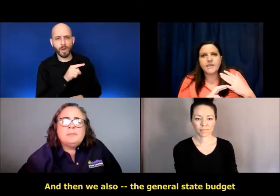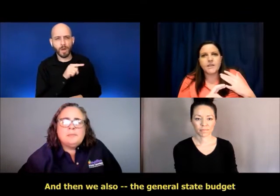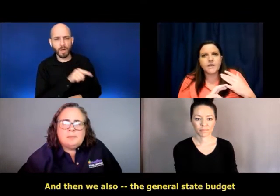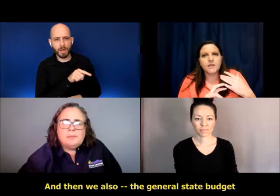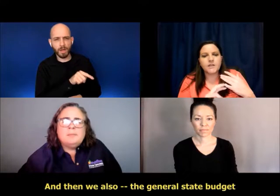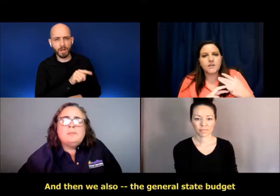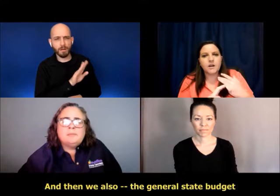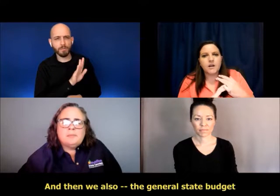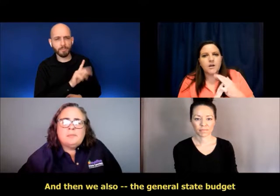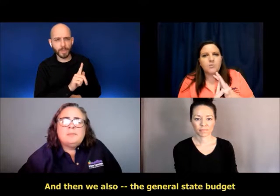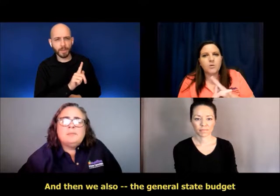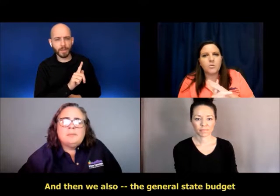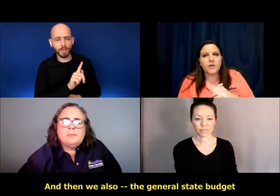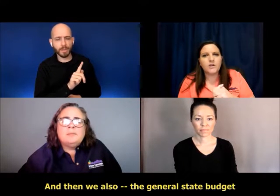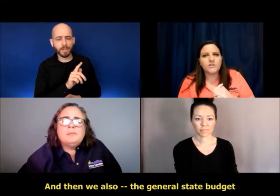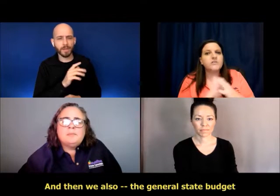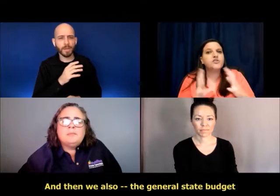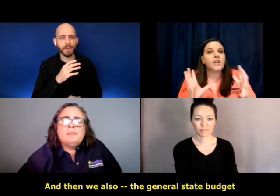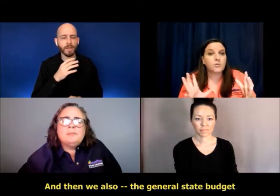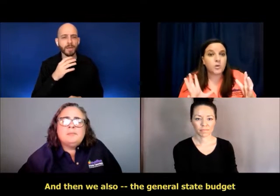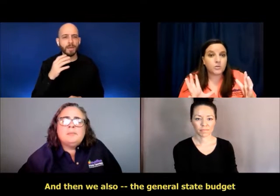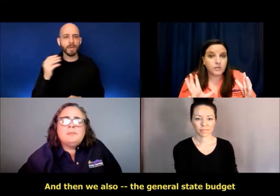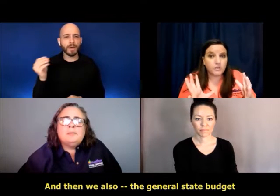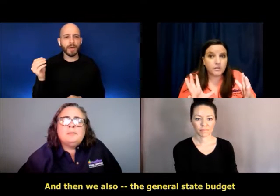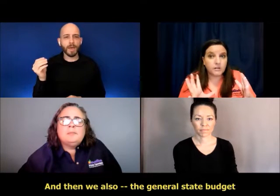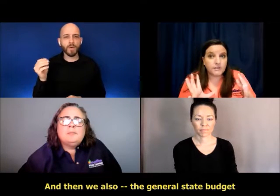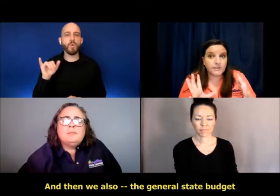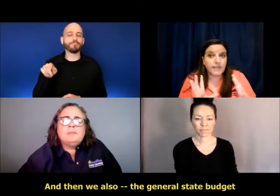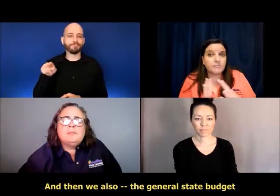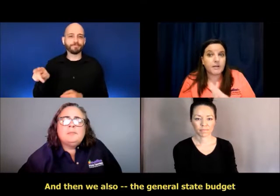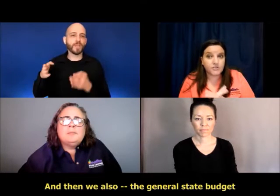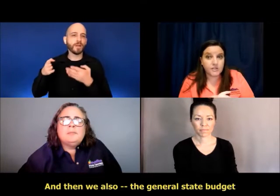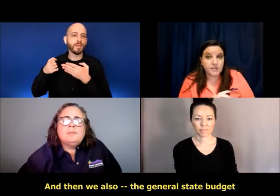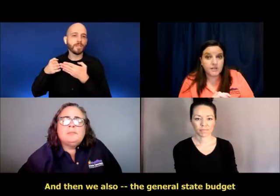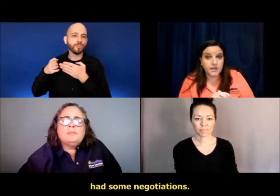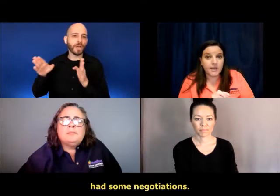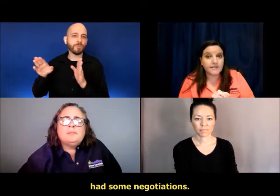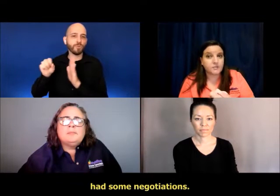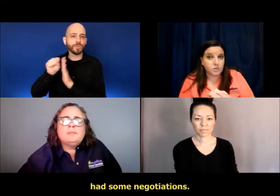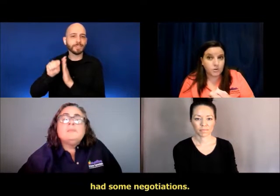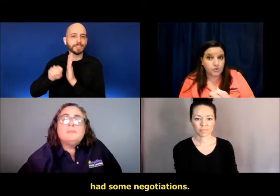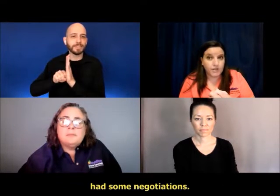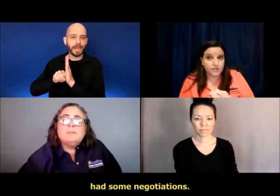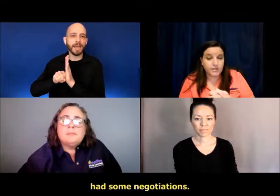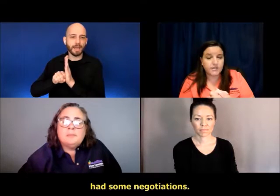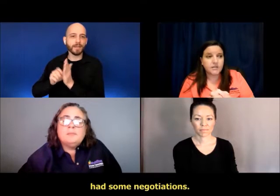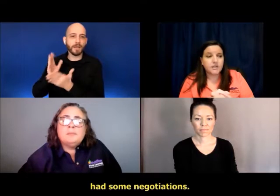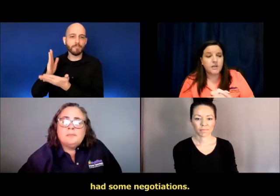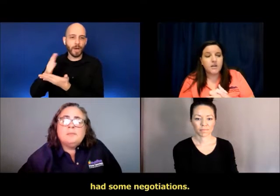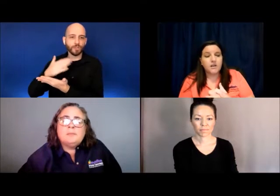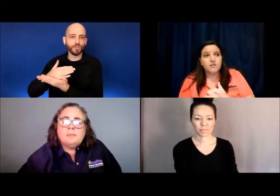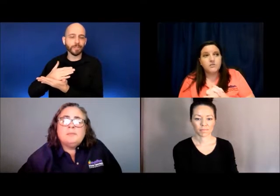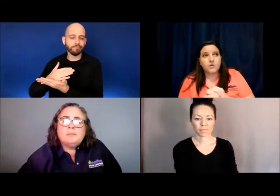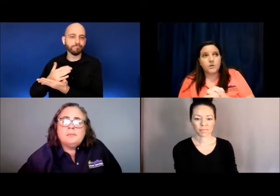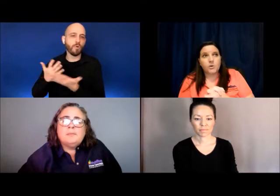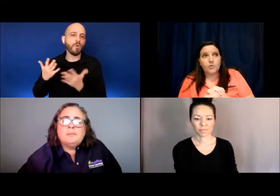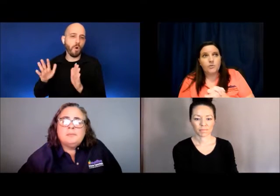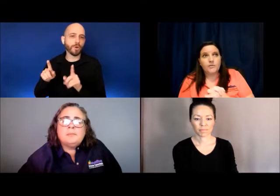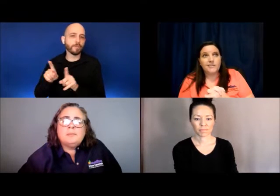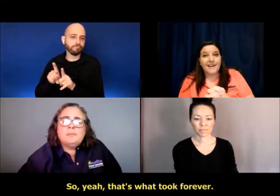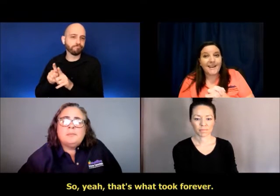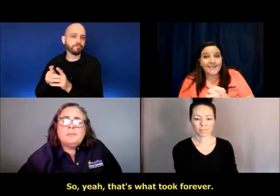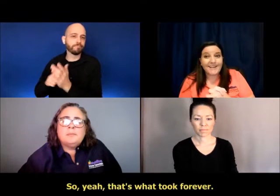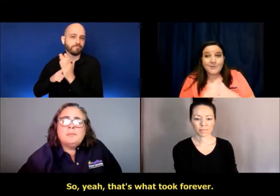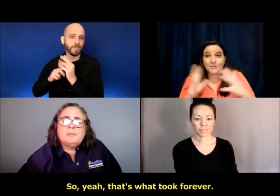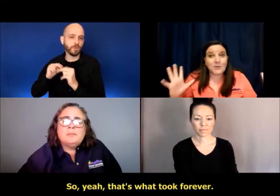And then, we also, the general state budget had some negotiations. So,